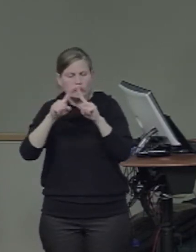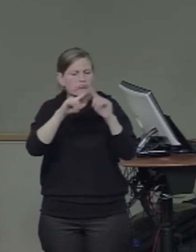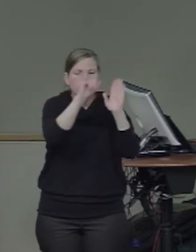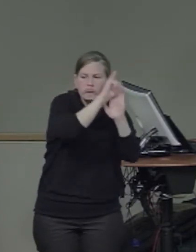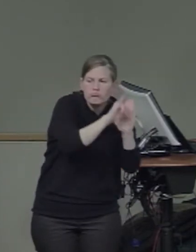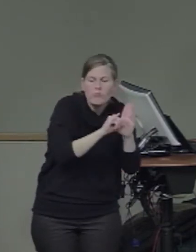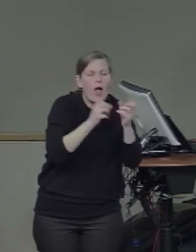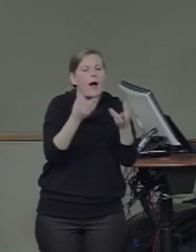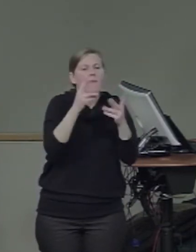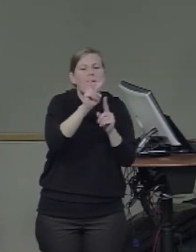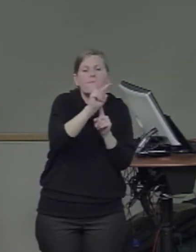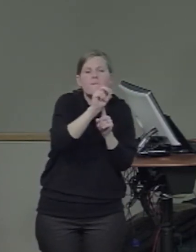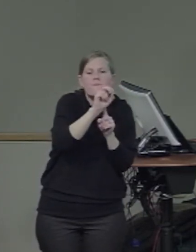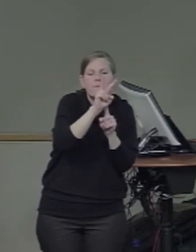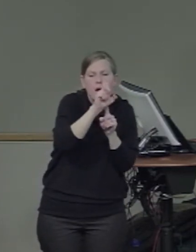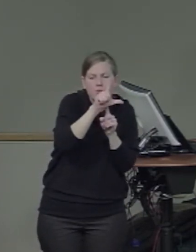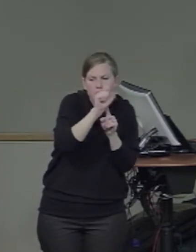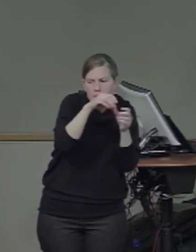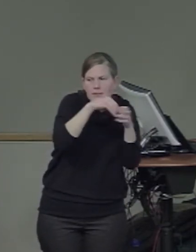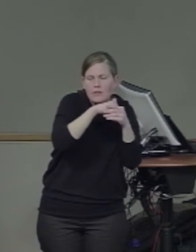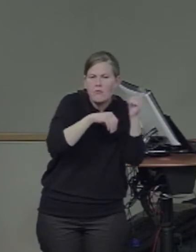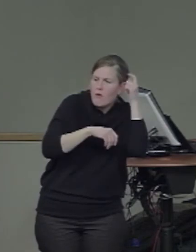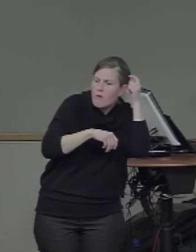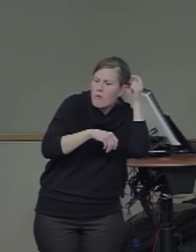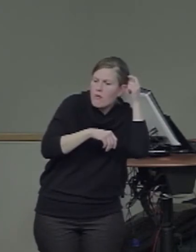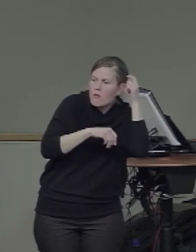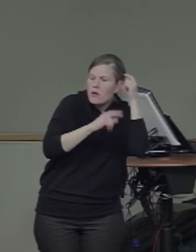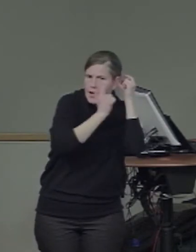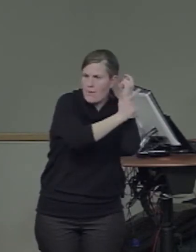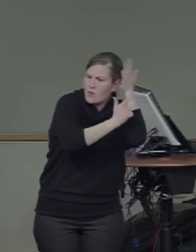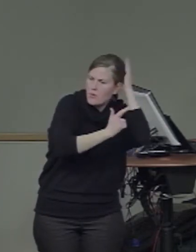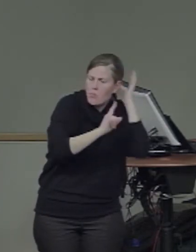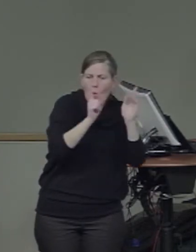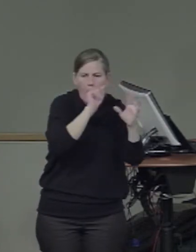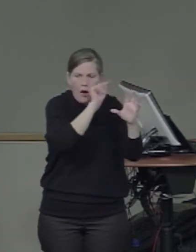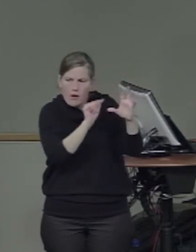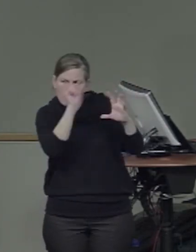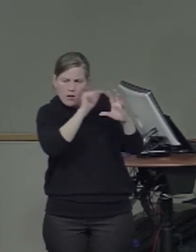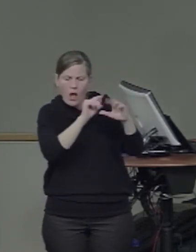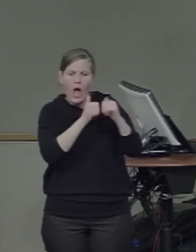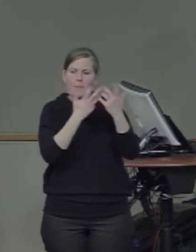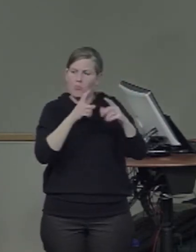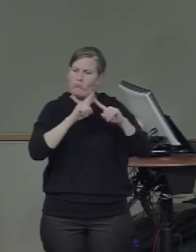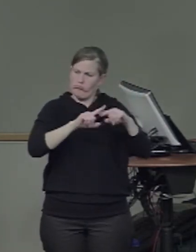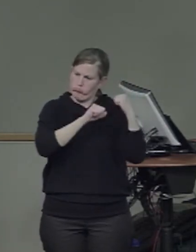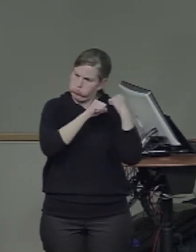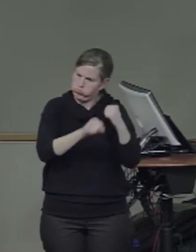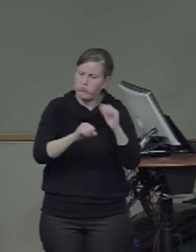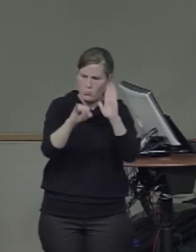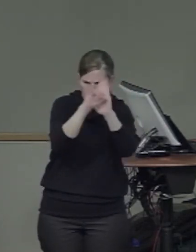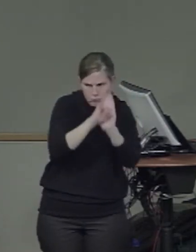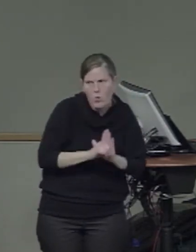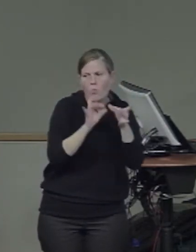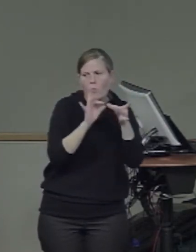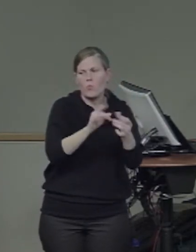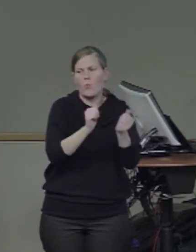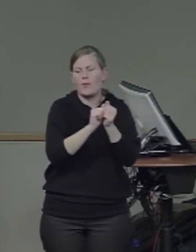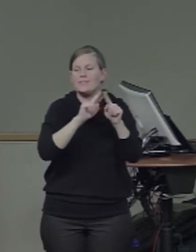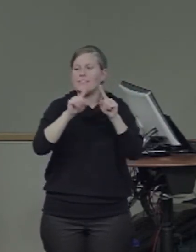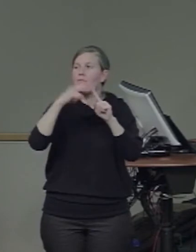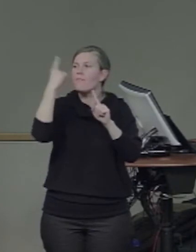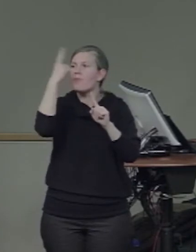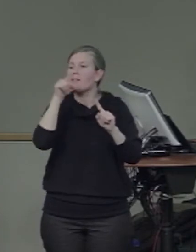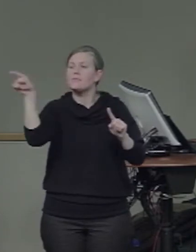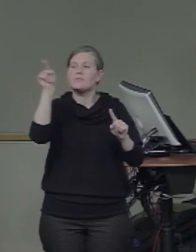used reliably to distinguish identities of faces, that is to say, the